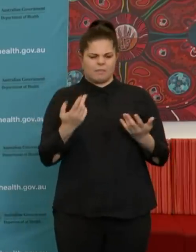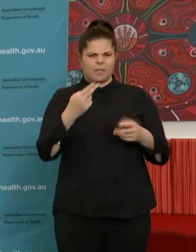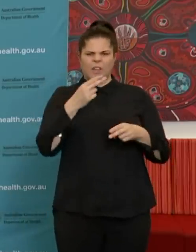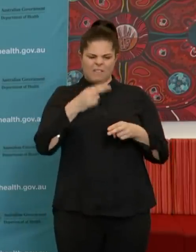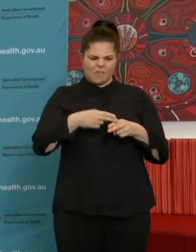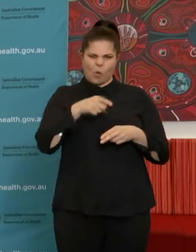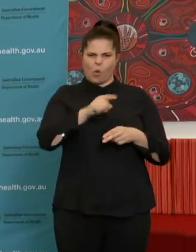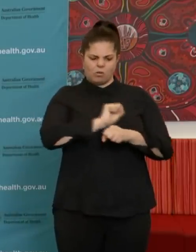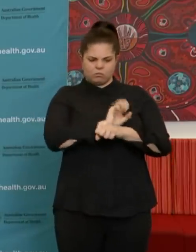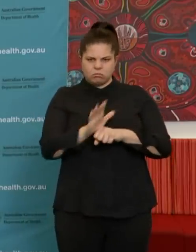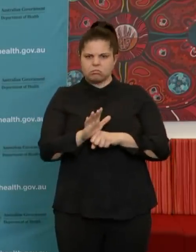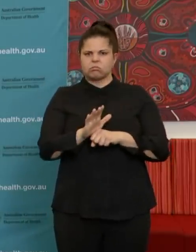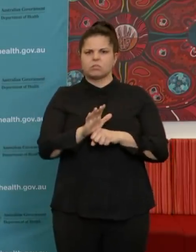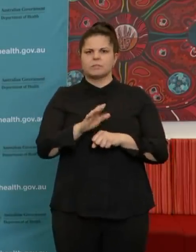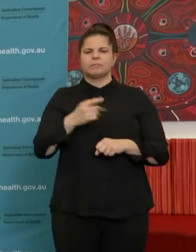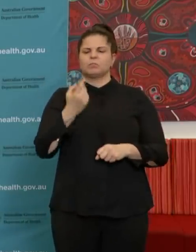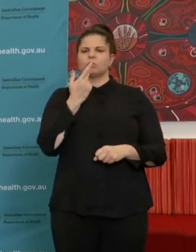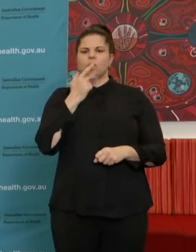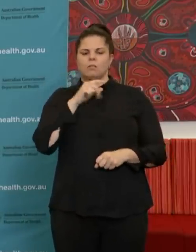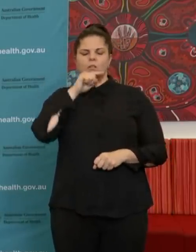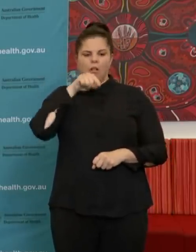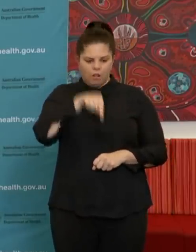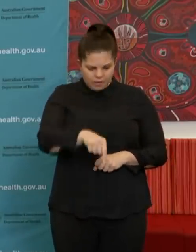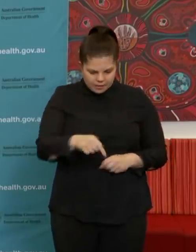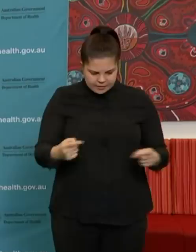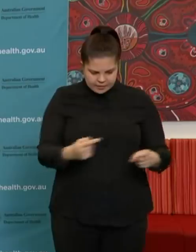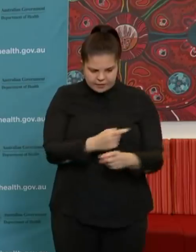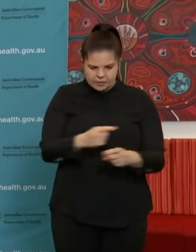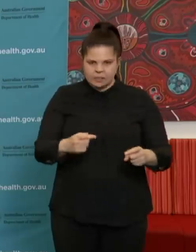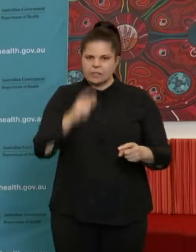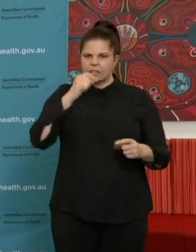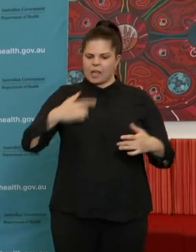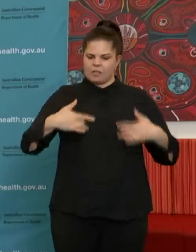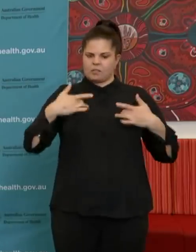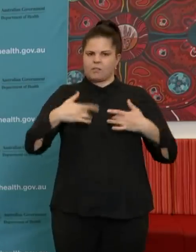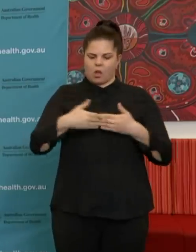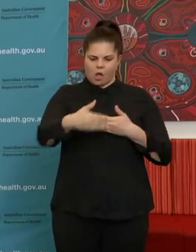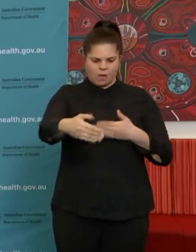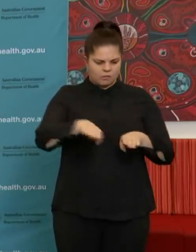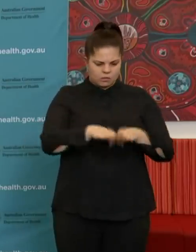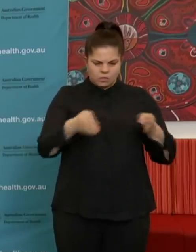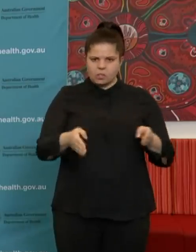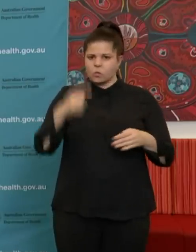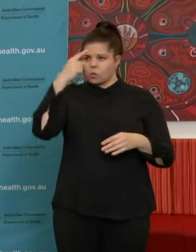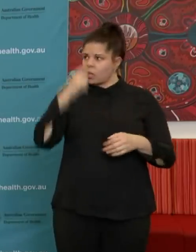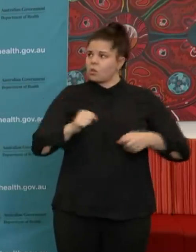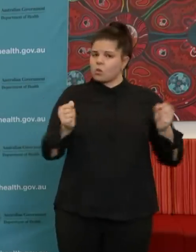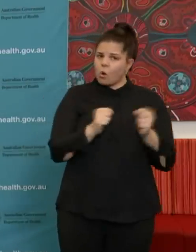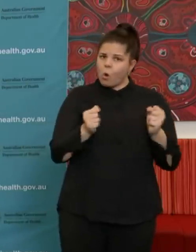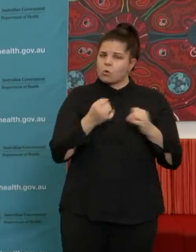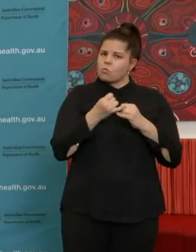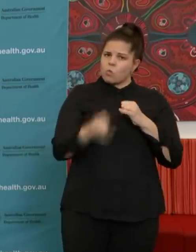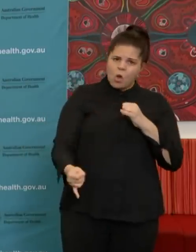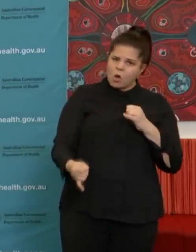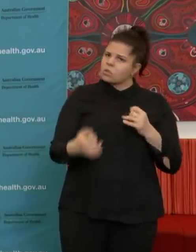is there anything you can tell us about temperature ranges that may or may not affect the virulence of this disease?